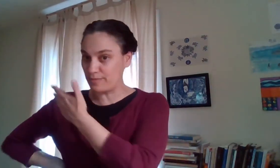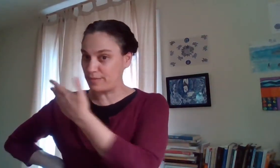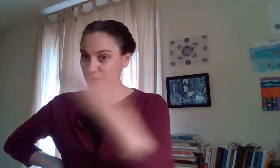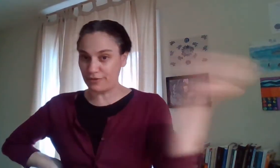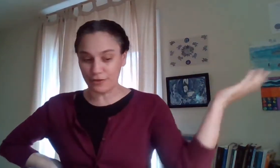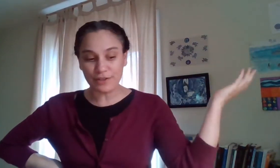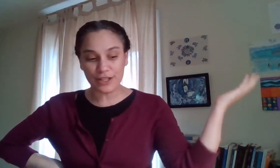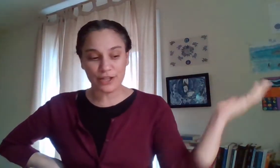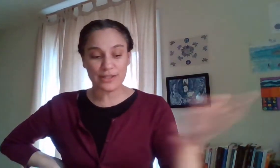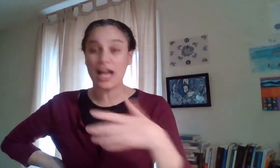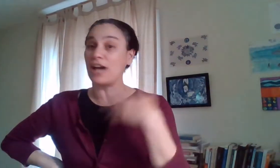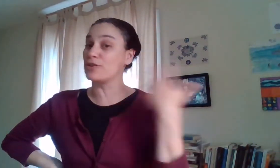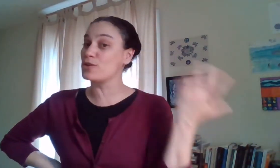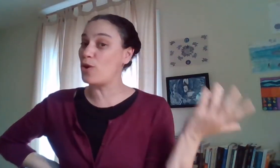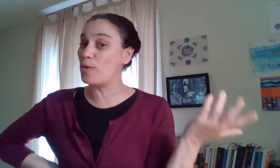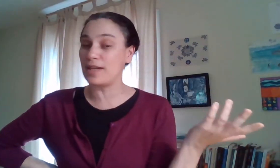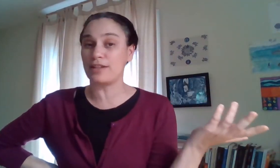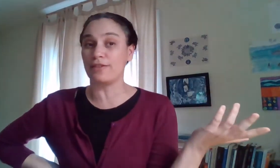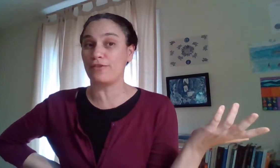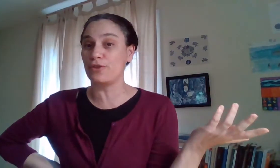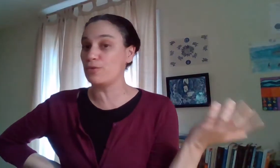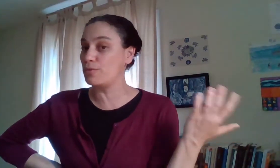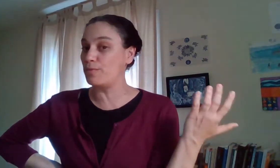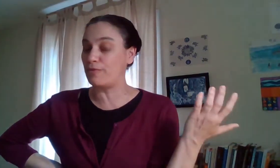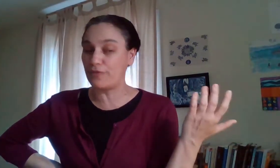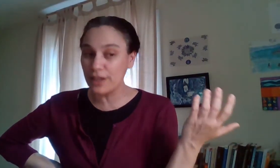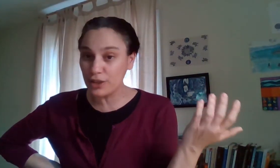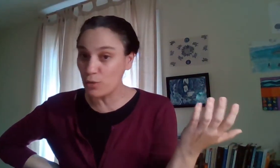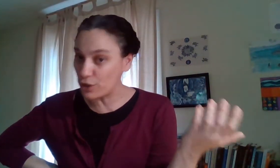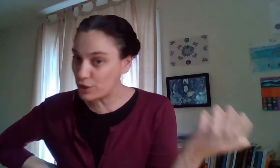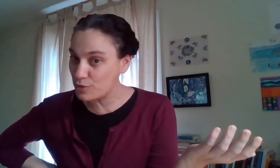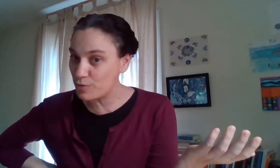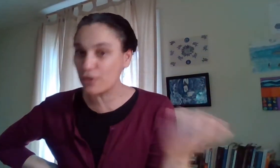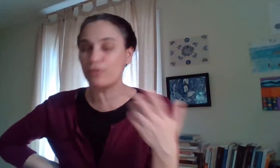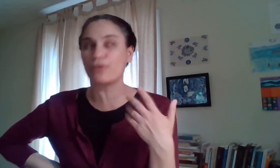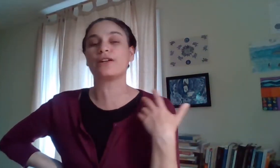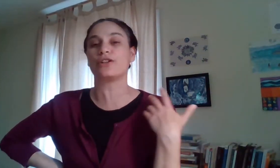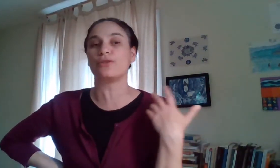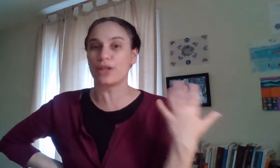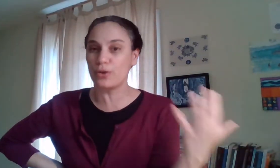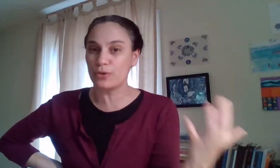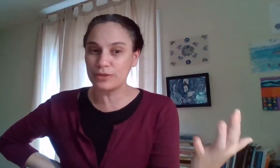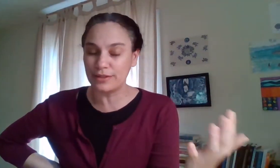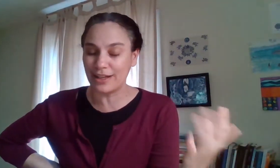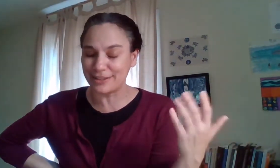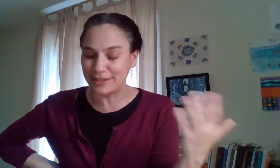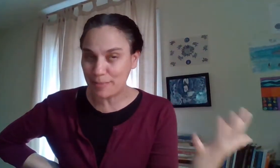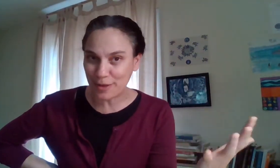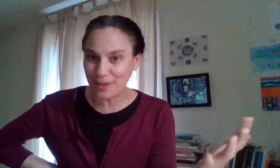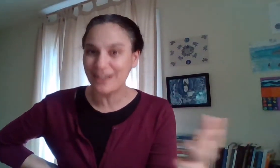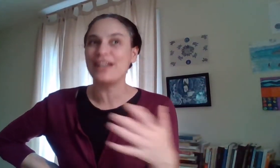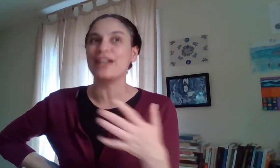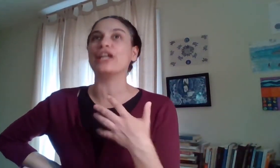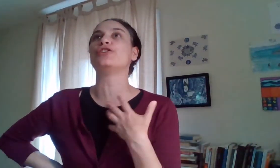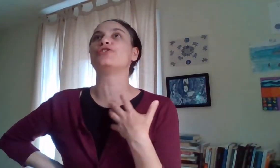the free videos i also hope that if you feel you want to do more work and you want to go uh deeper into